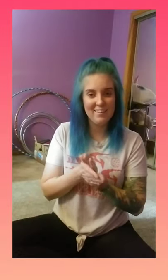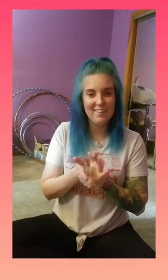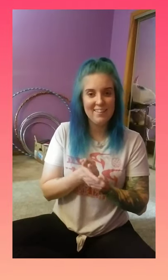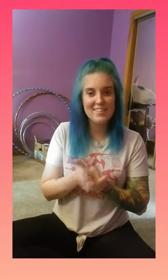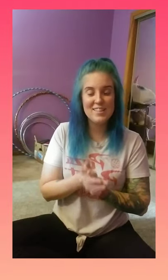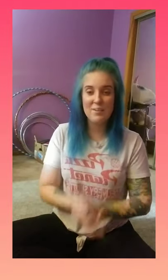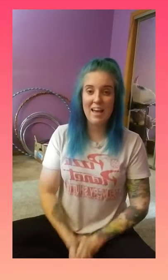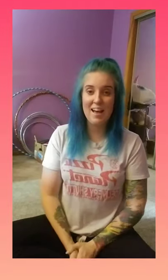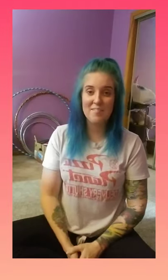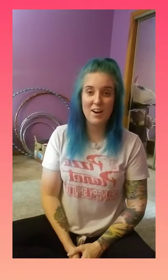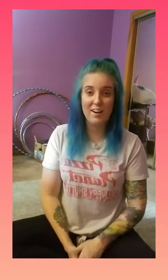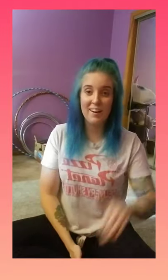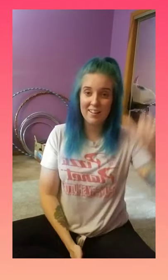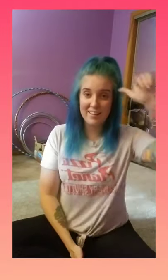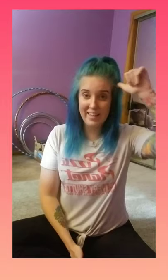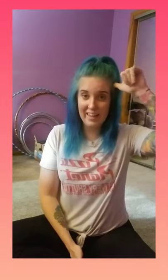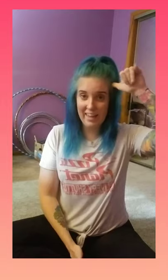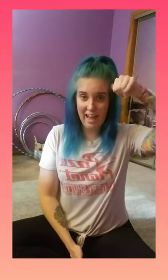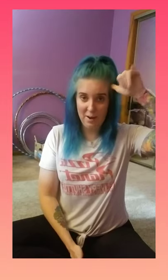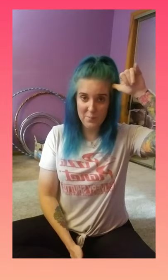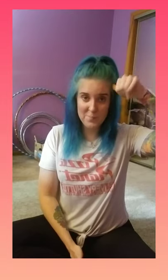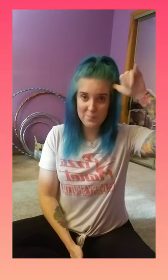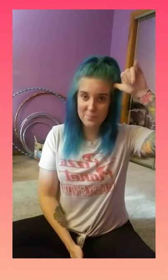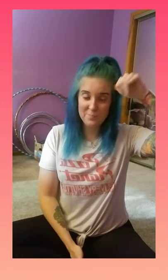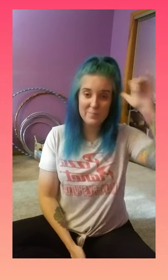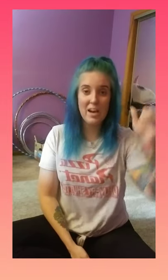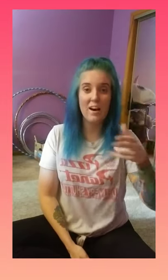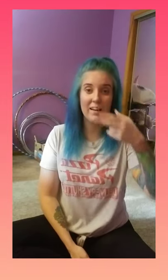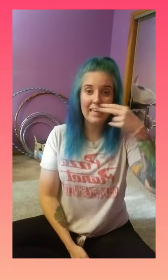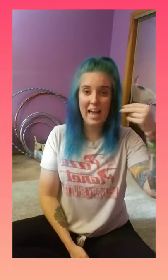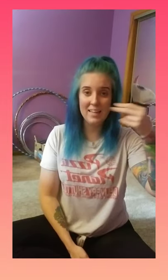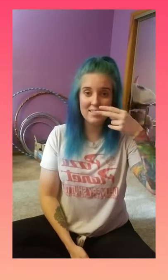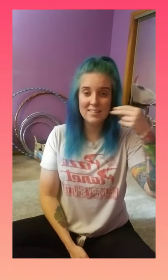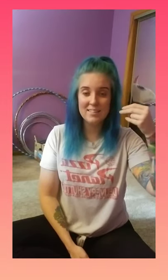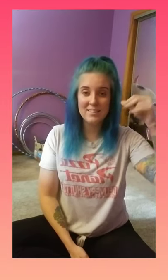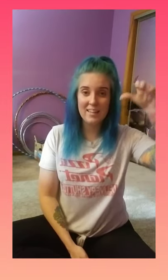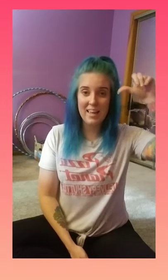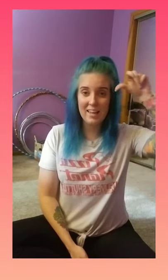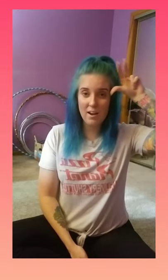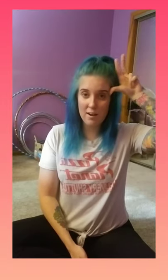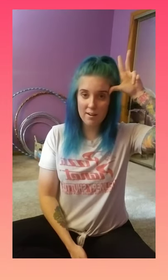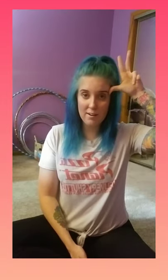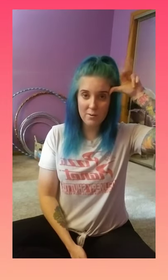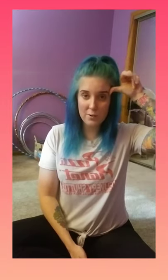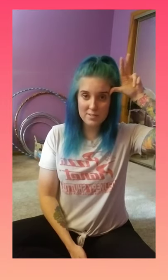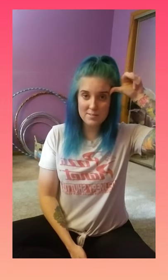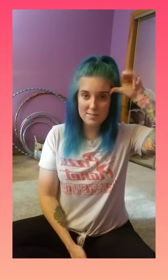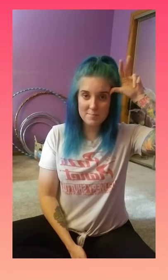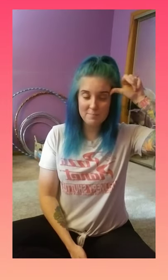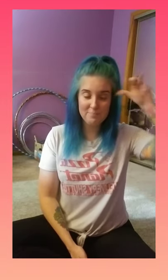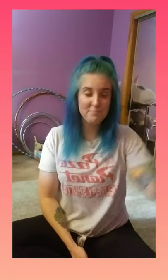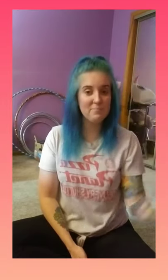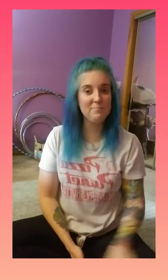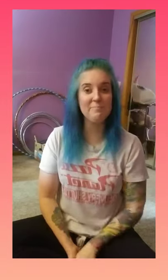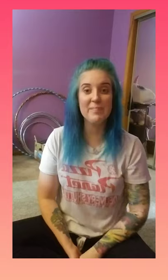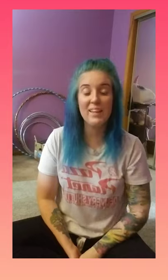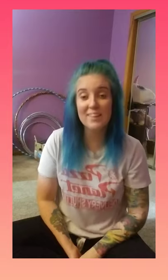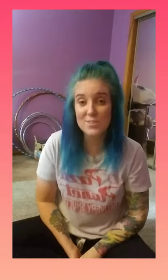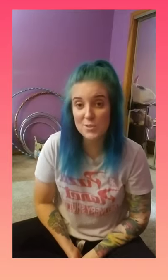So we have our cow, our cat, and our horse. Let's do